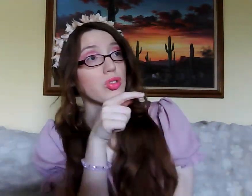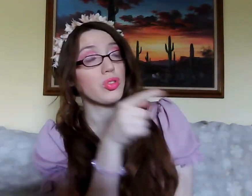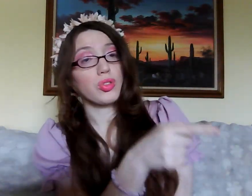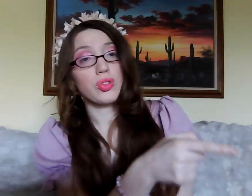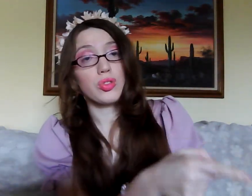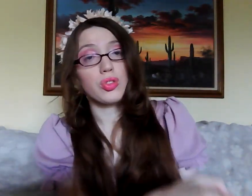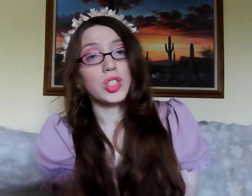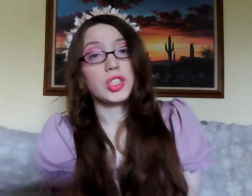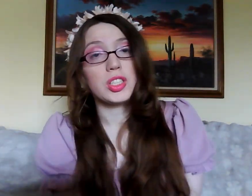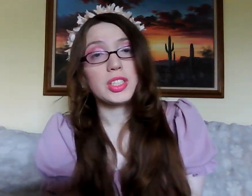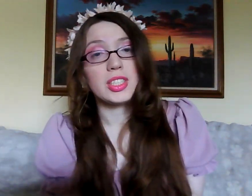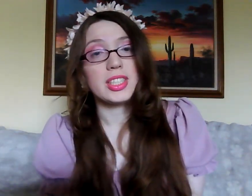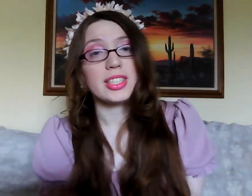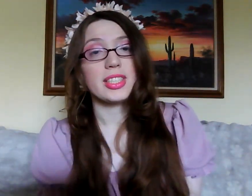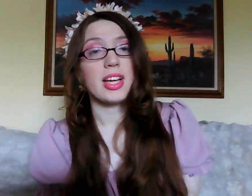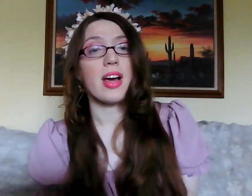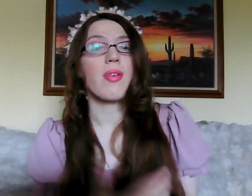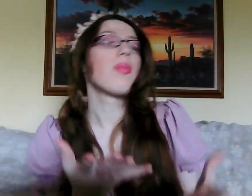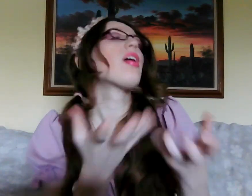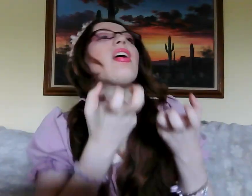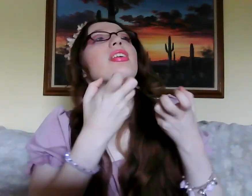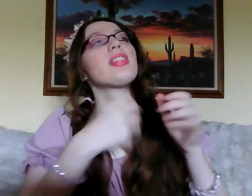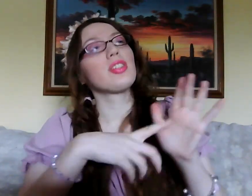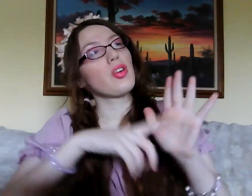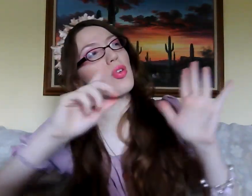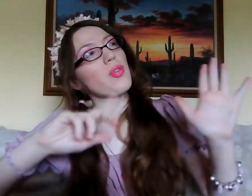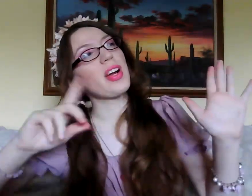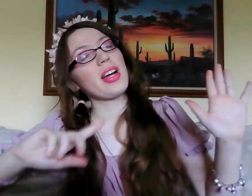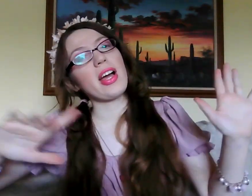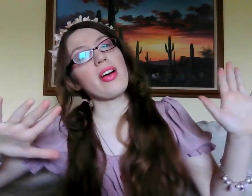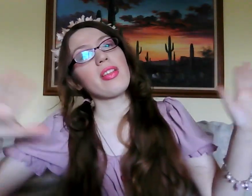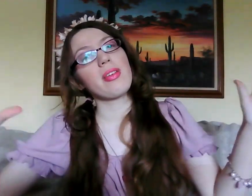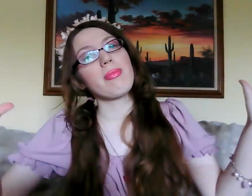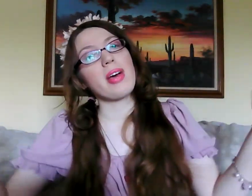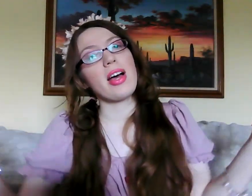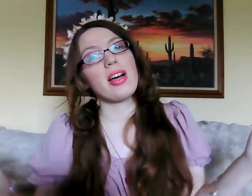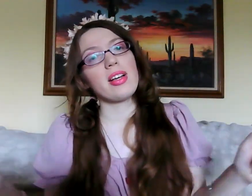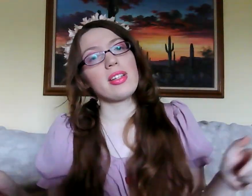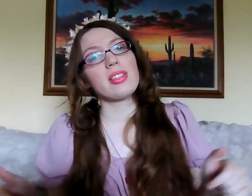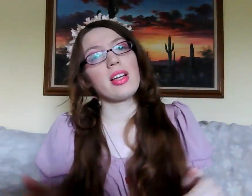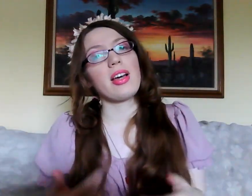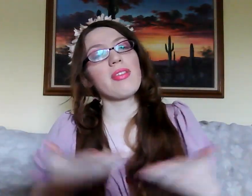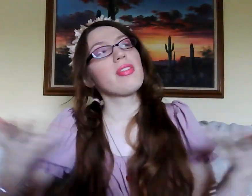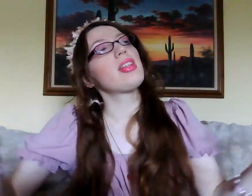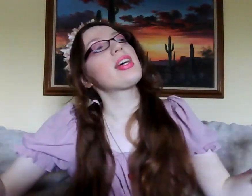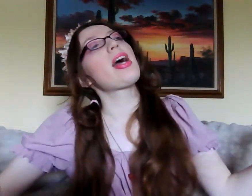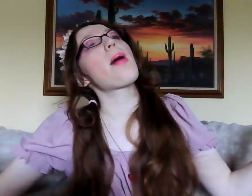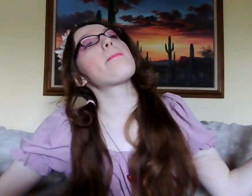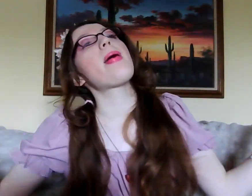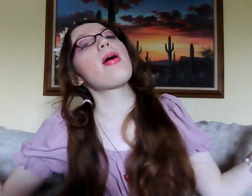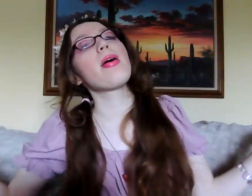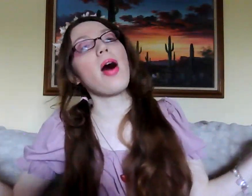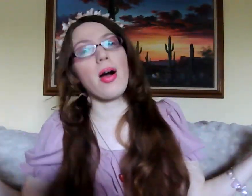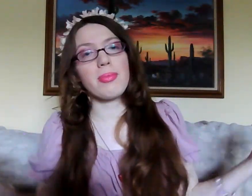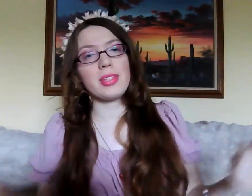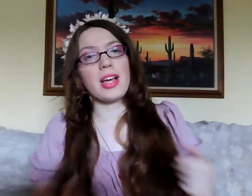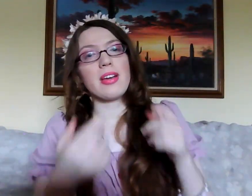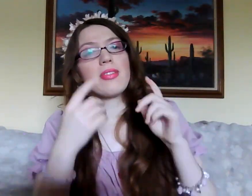-do's. I wanted to ring out the bells, and fling out my arms, and to